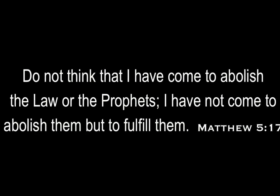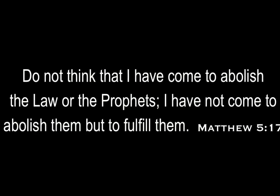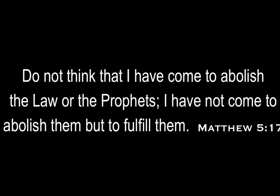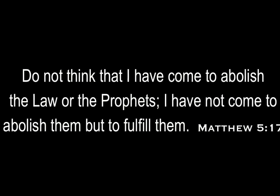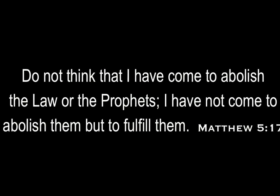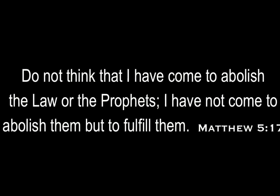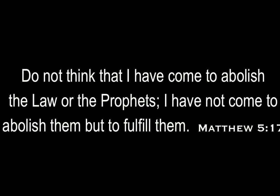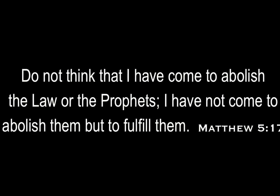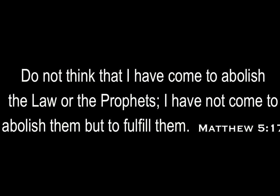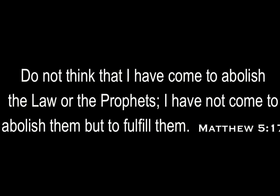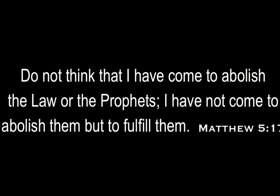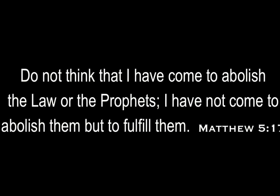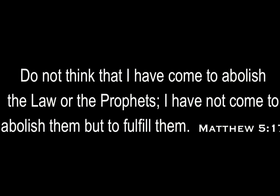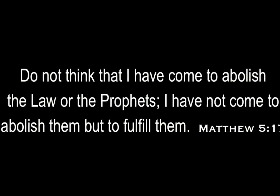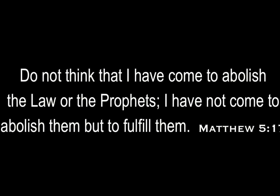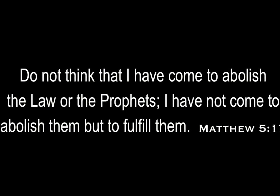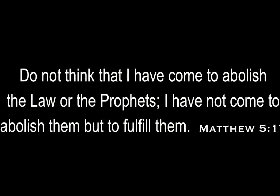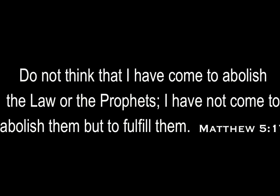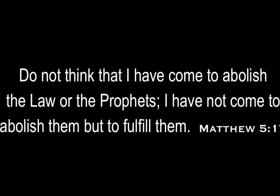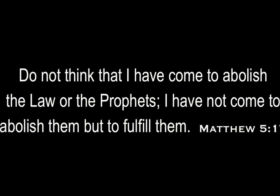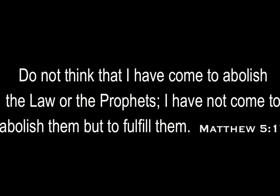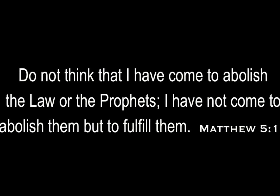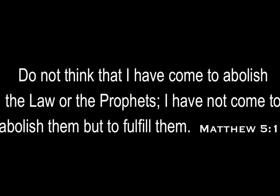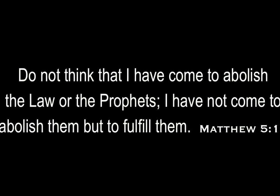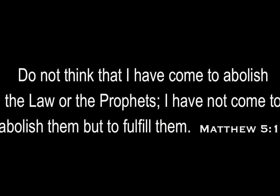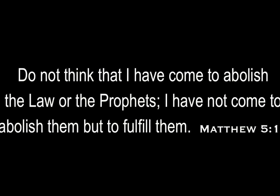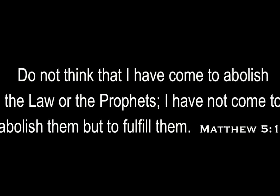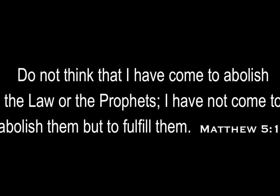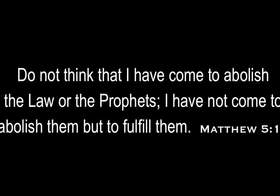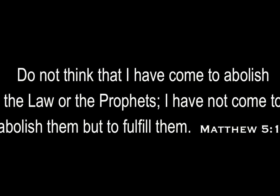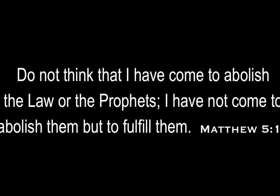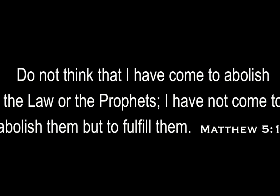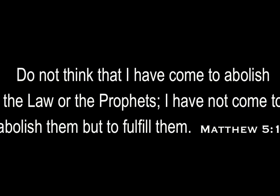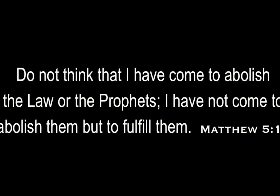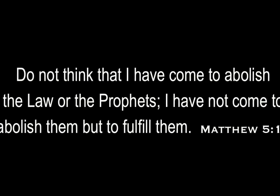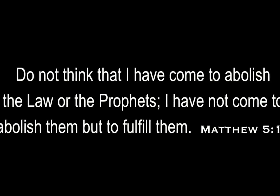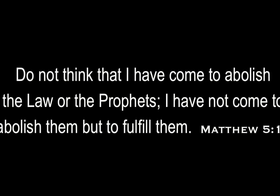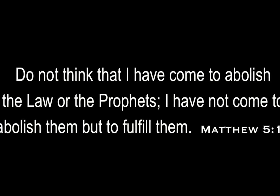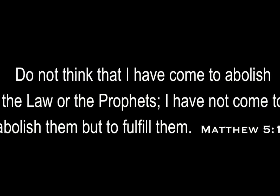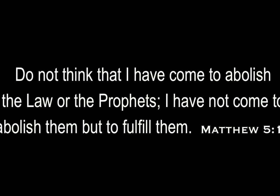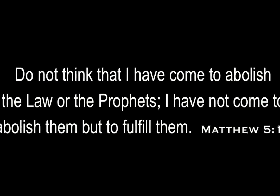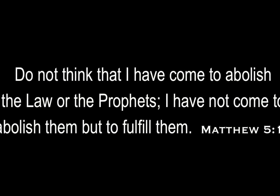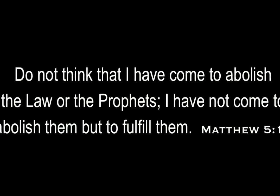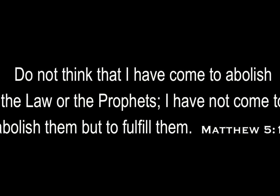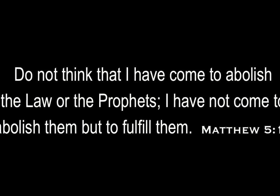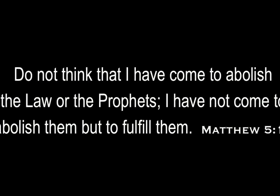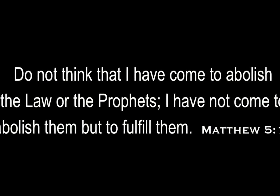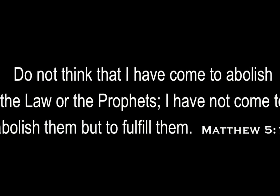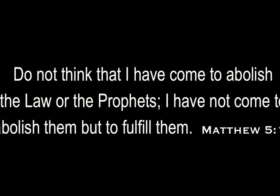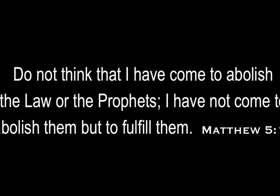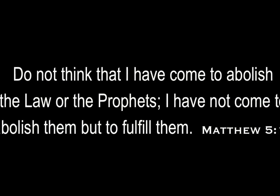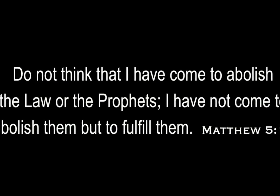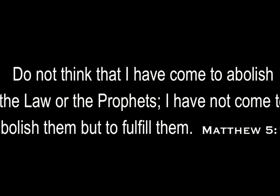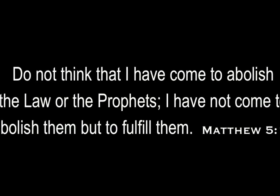Do not think that I have come to abolish the law or the prophets. I have not come to abolish them, but to fulfill them.